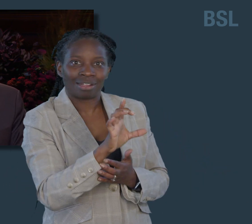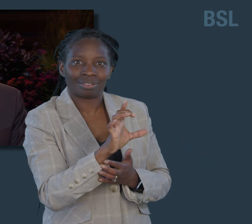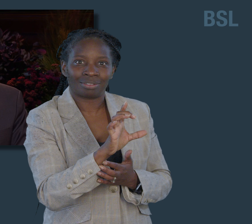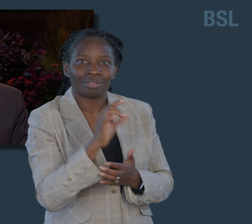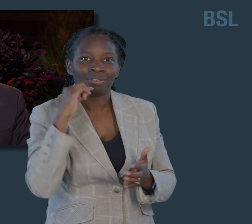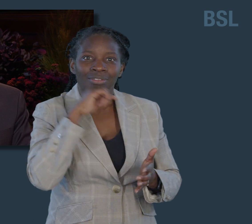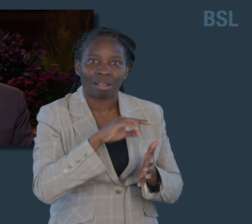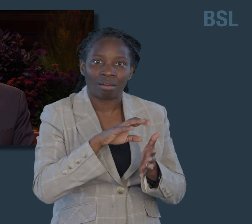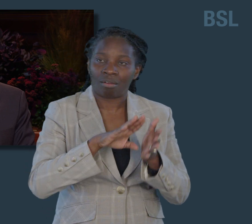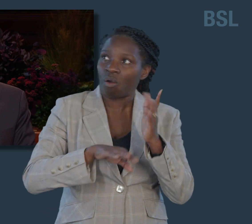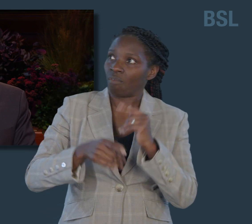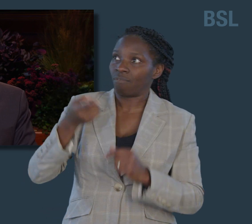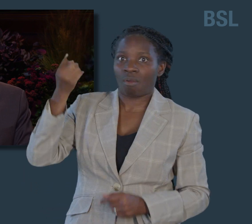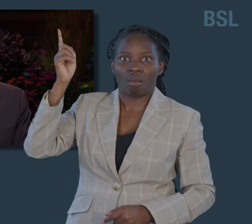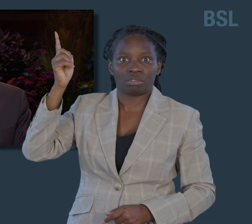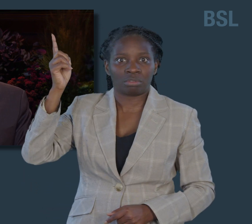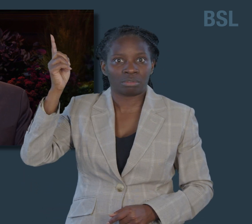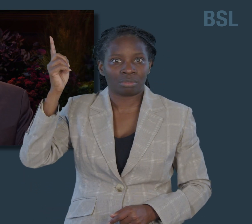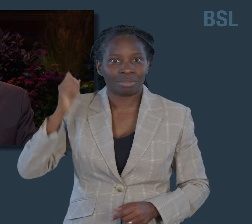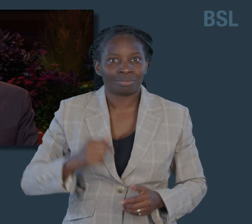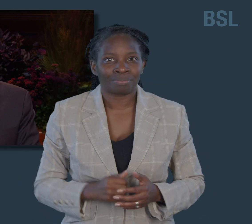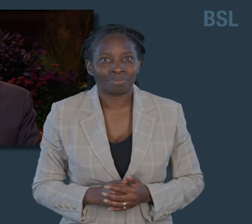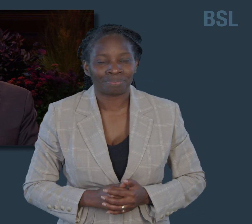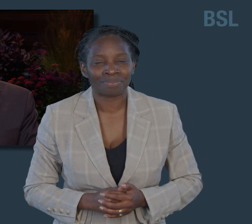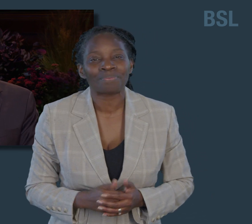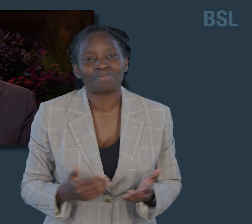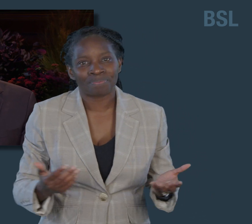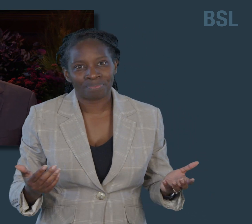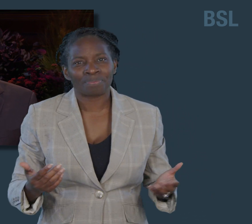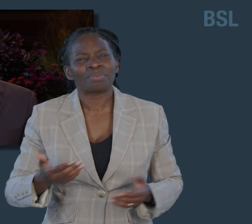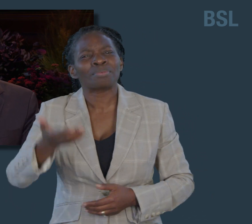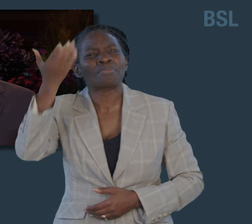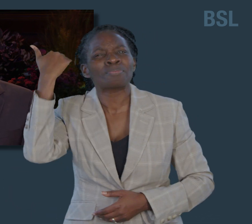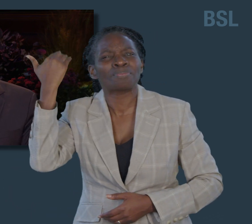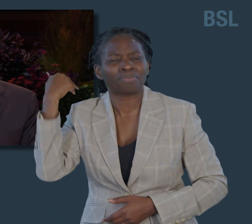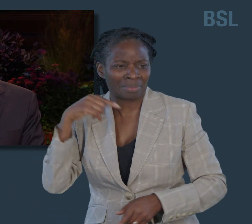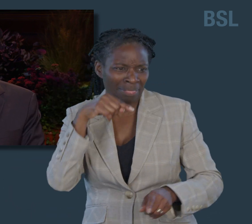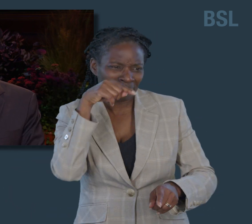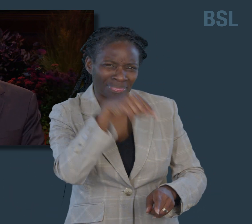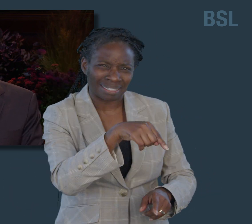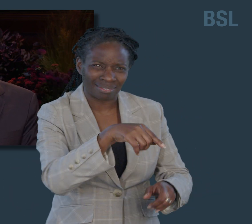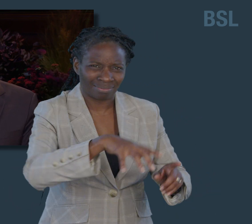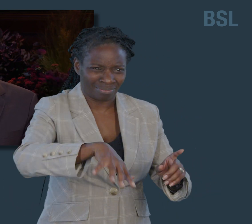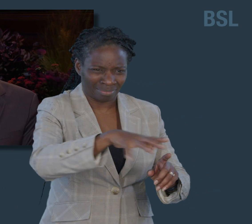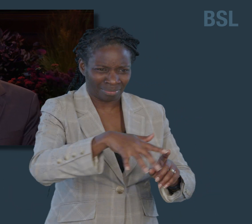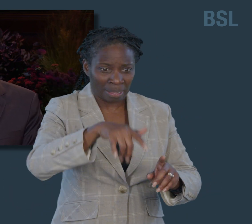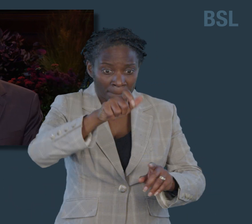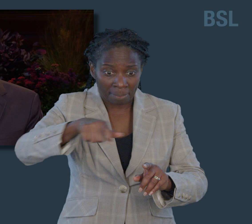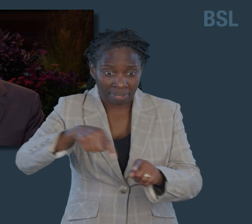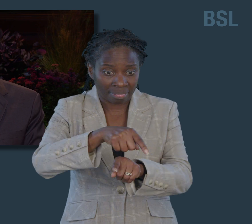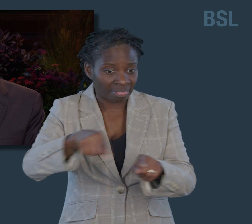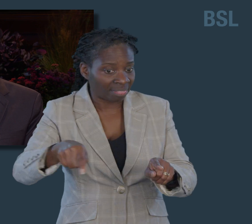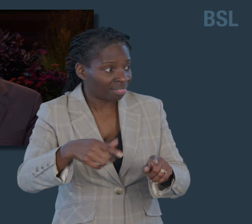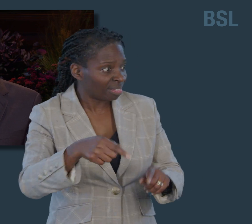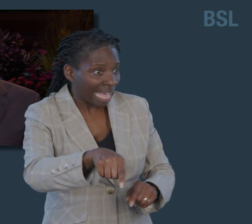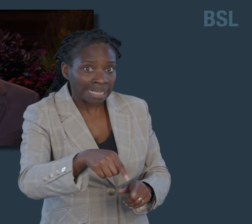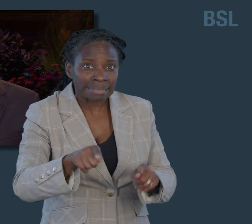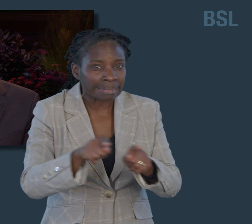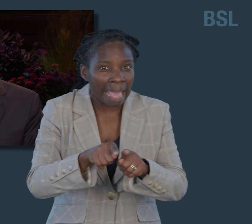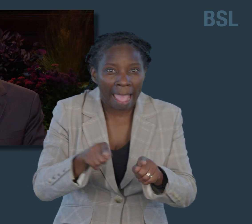God. Now, the Apostles lived in the same world, and they faced the same social pressures as the disciples who walked